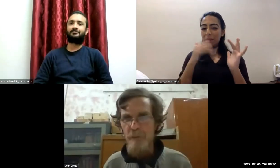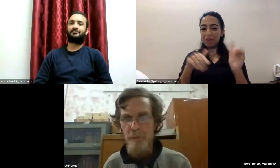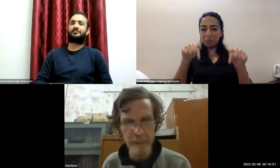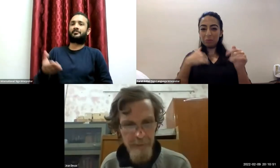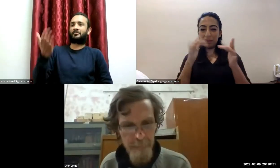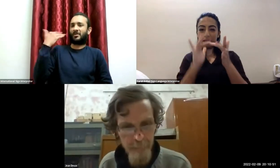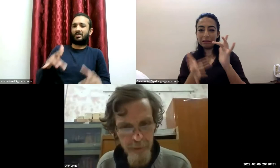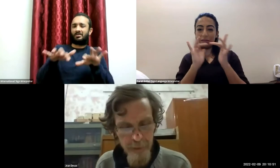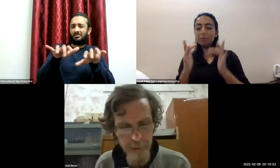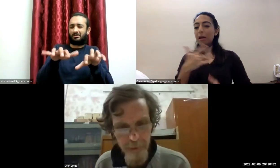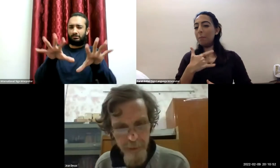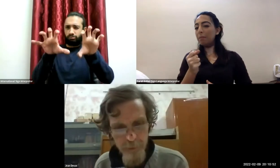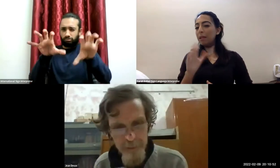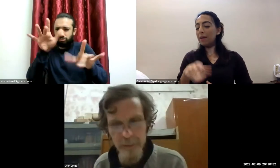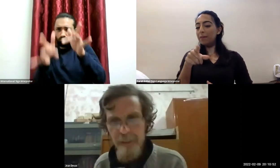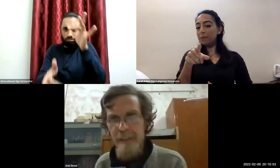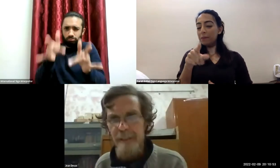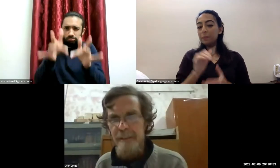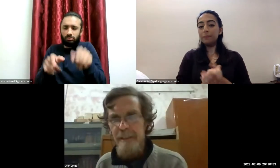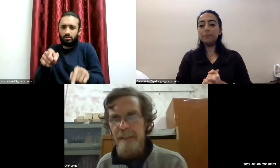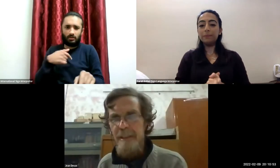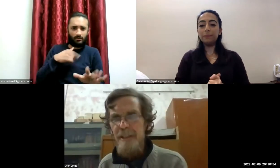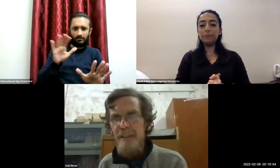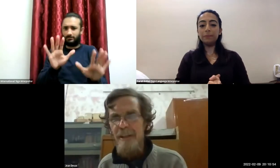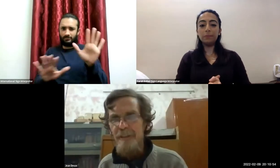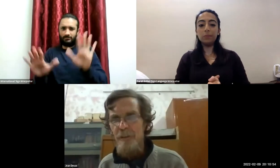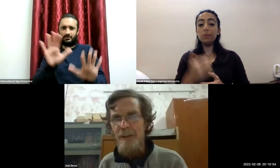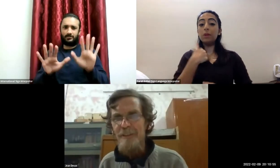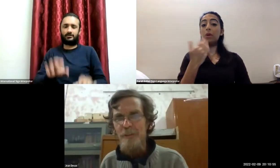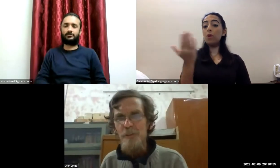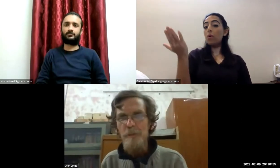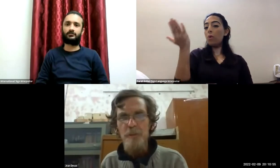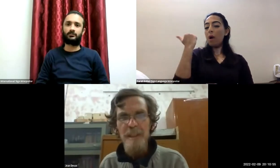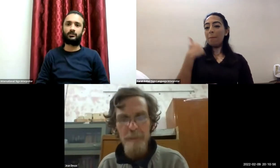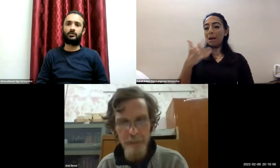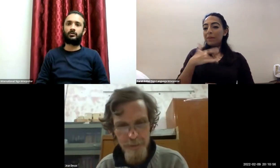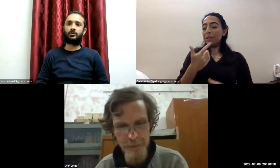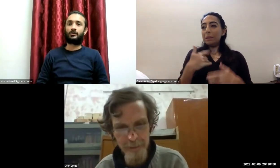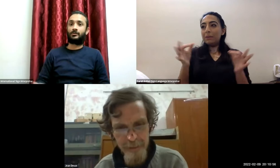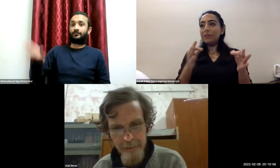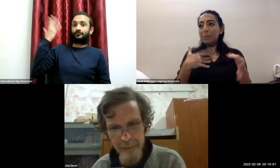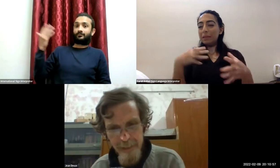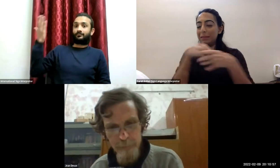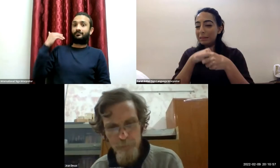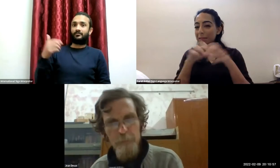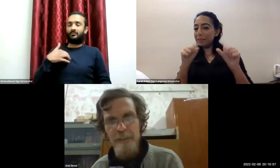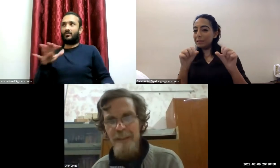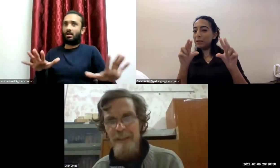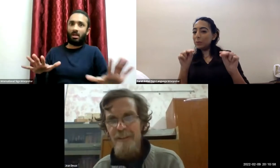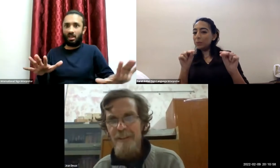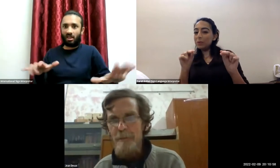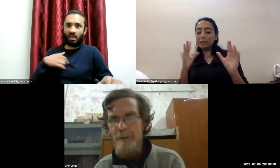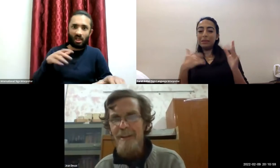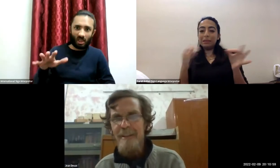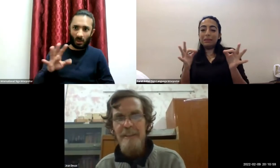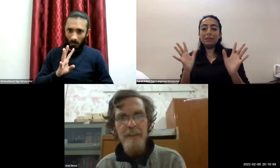to reconnect quite quickly i was actually initially a little reluctant to speak today because i'm not particularly